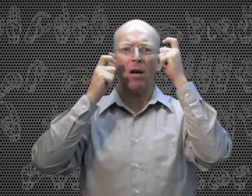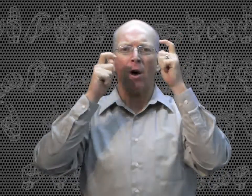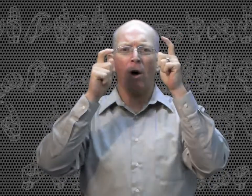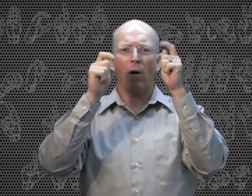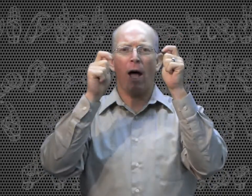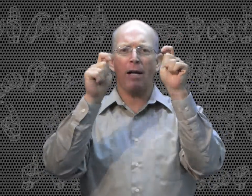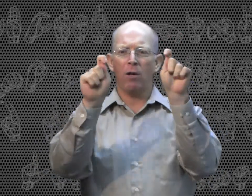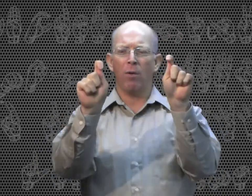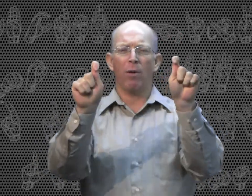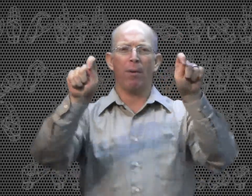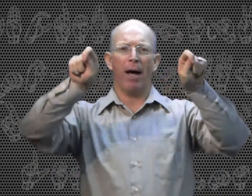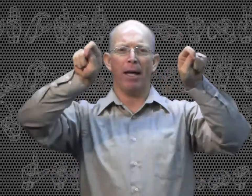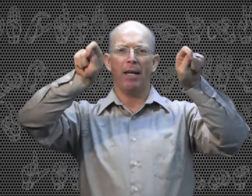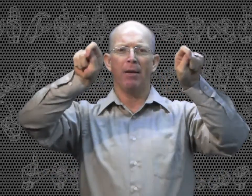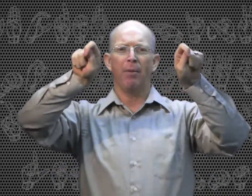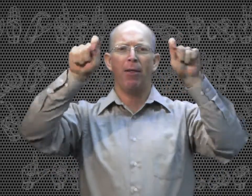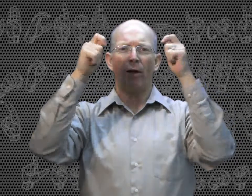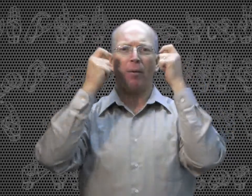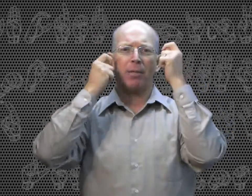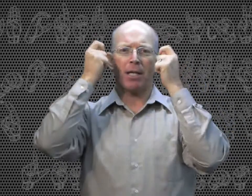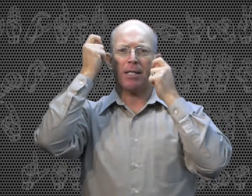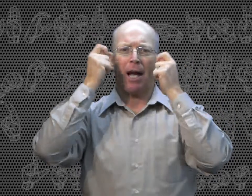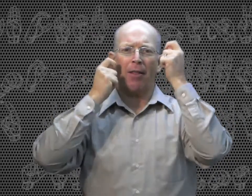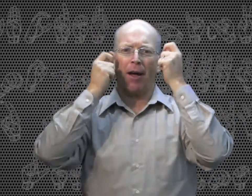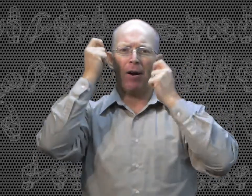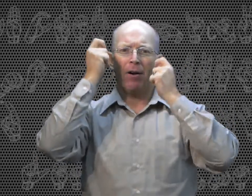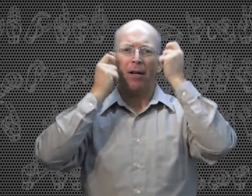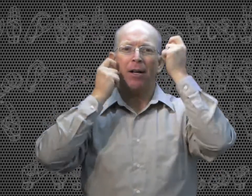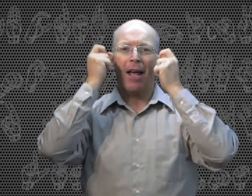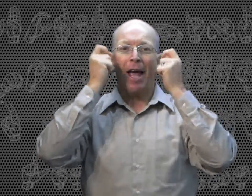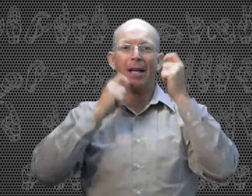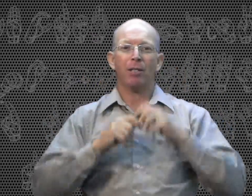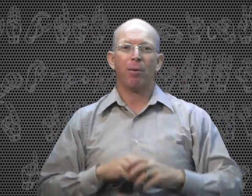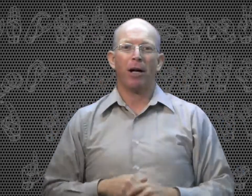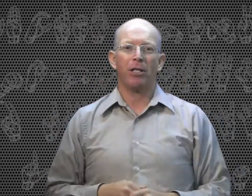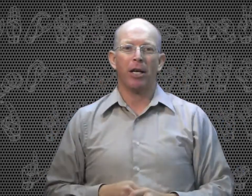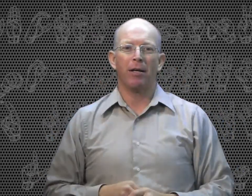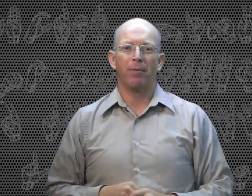I do it with my thumbs inside there. Expression.